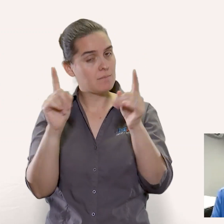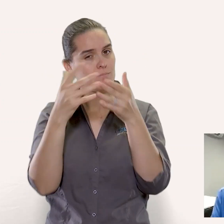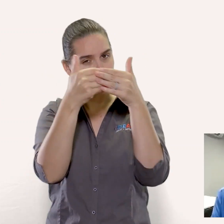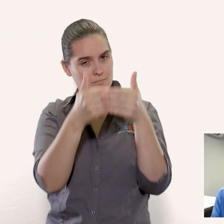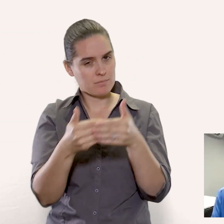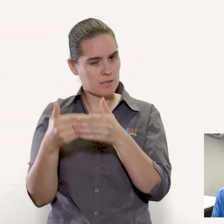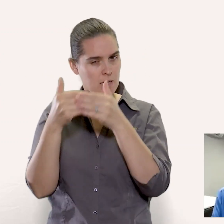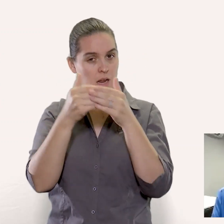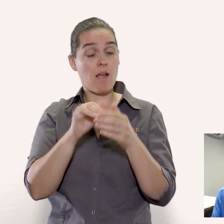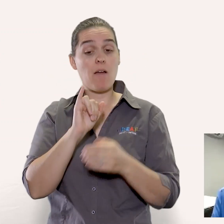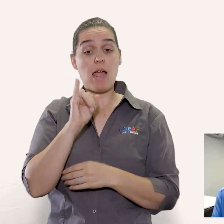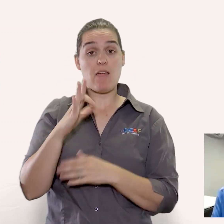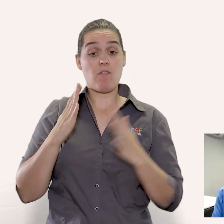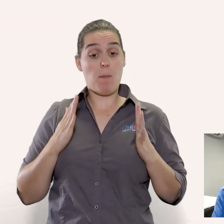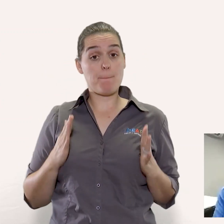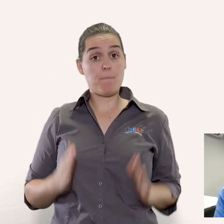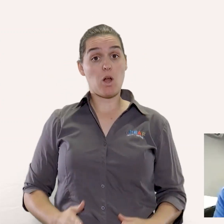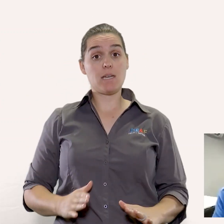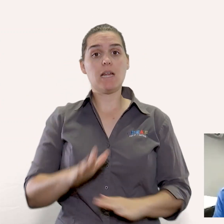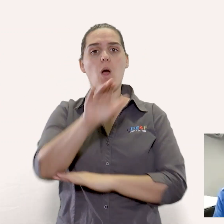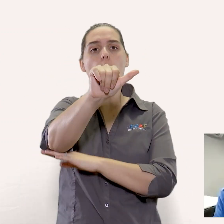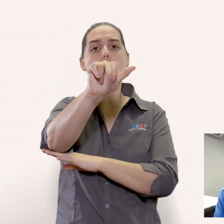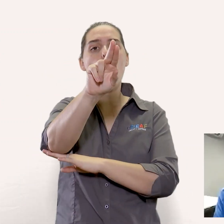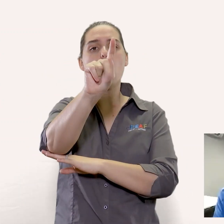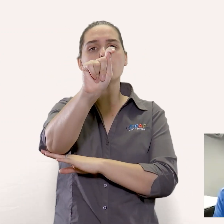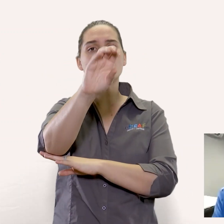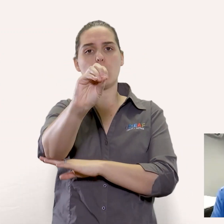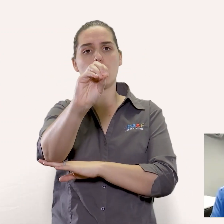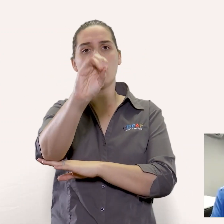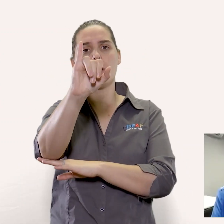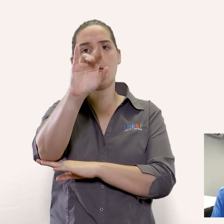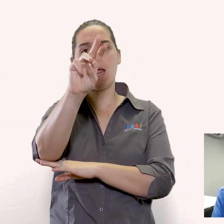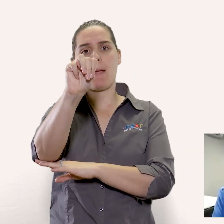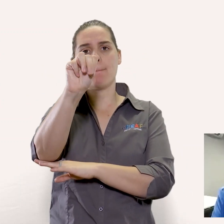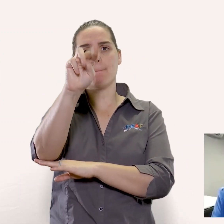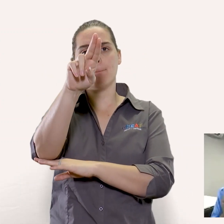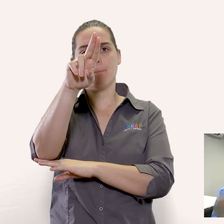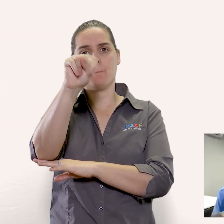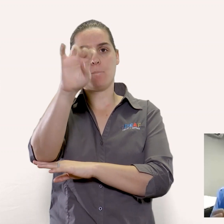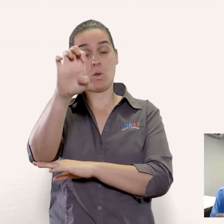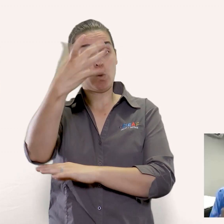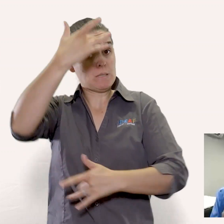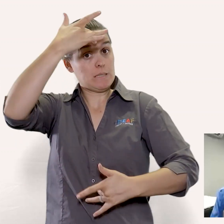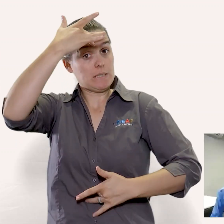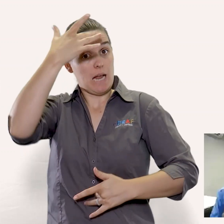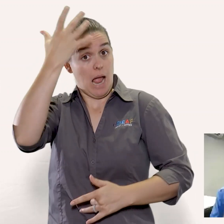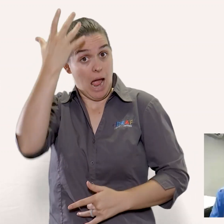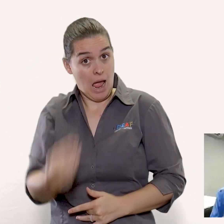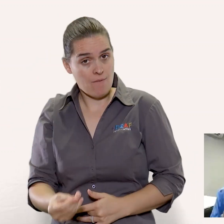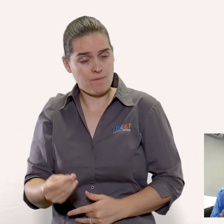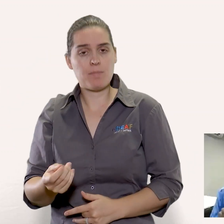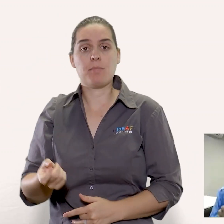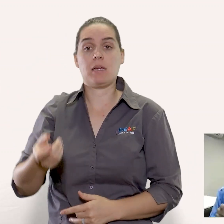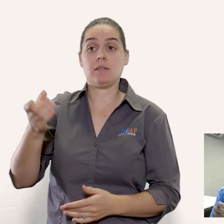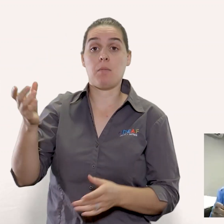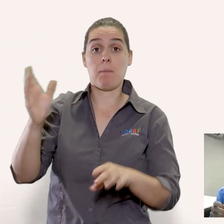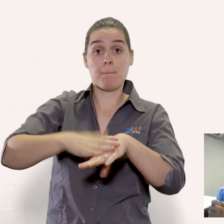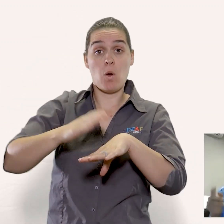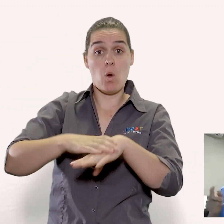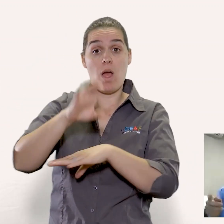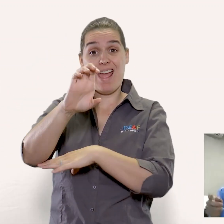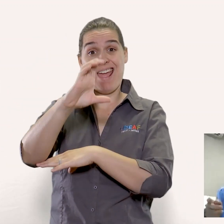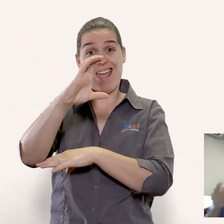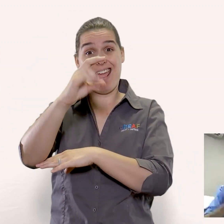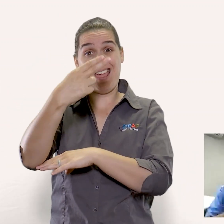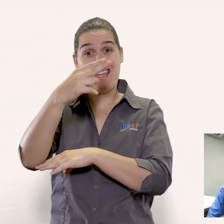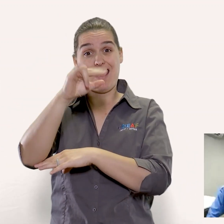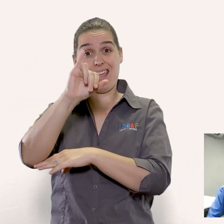is you can't have an underlying autoimmune disorder and use echinacea echinacea is an immune stimulant so be very careful that you